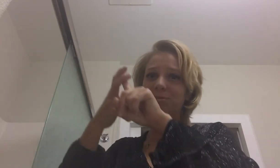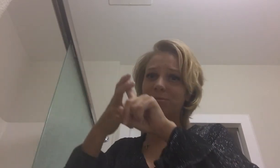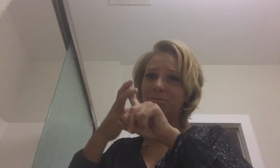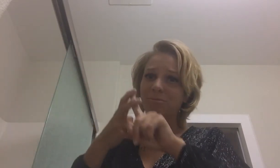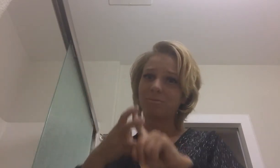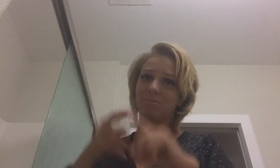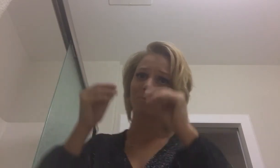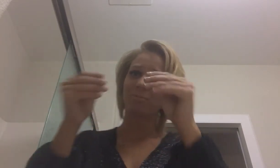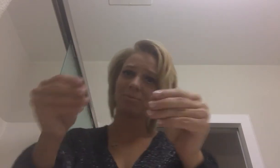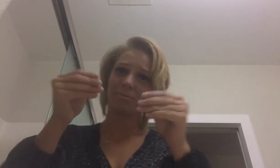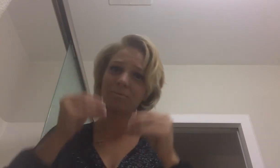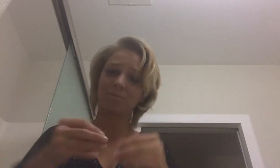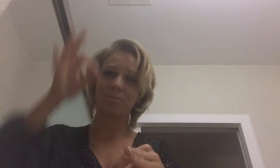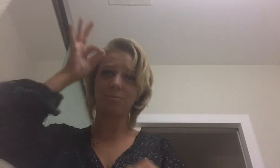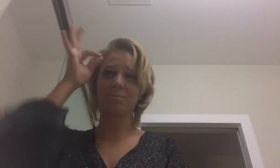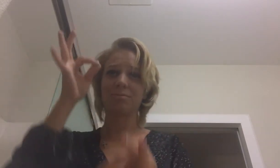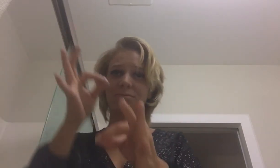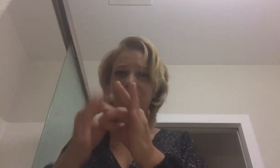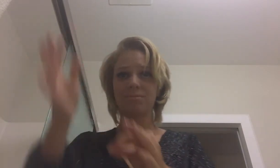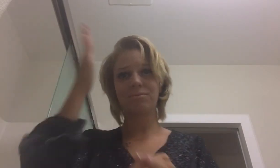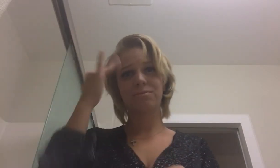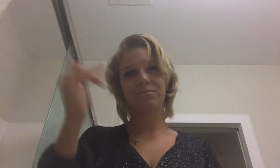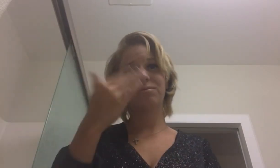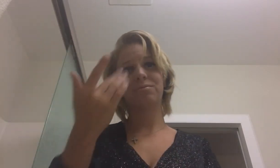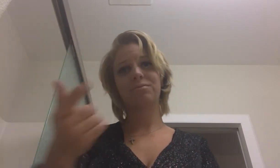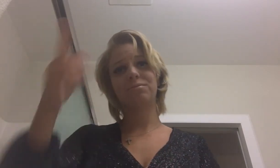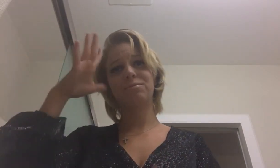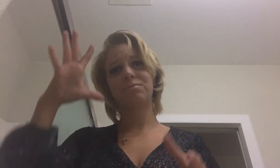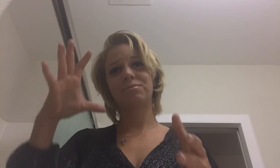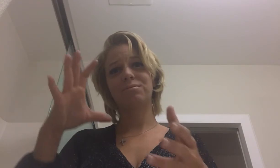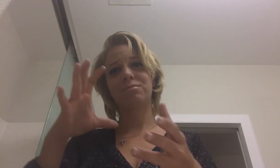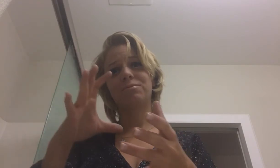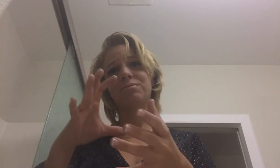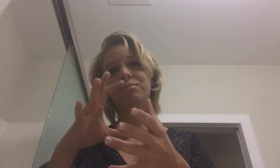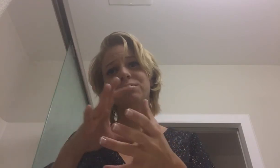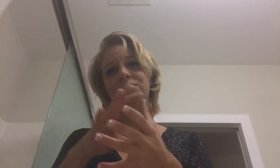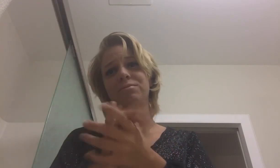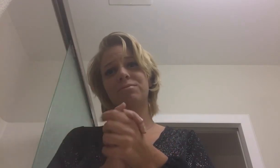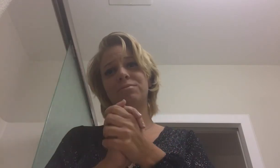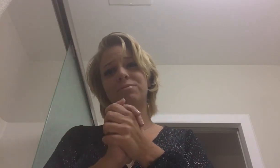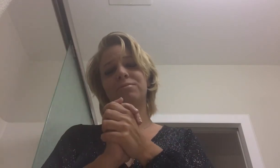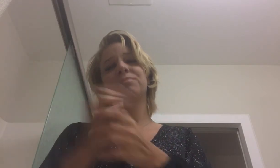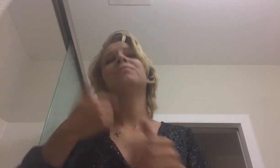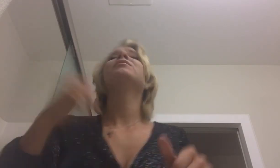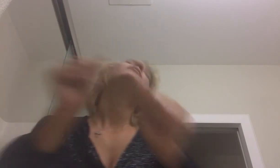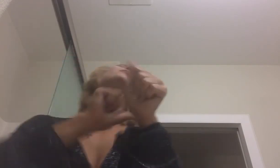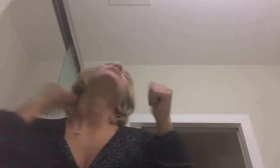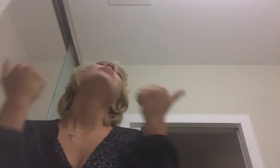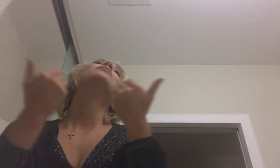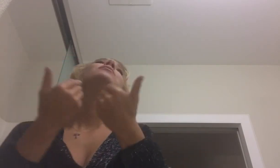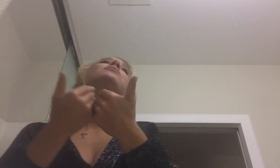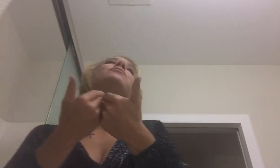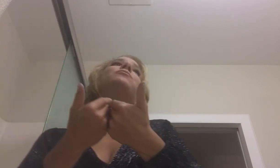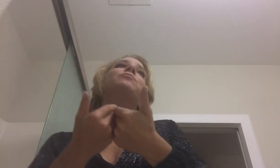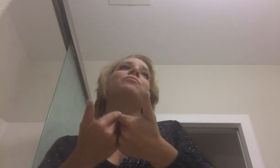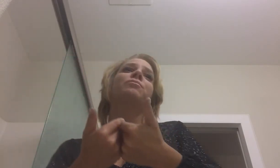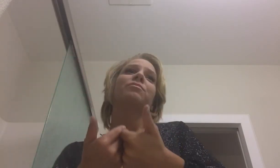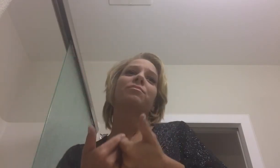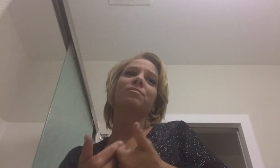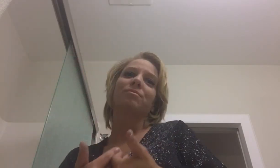You gave me faith cause you believed I'm everything I